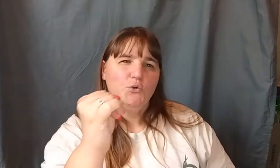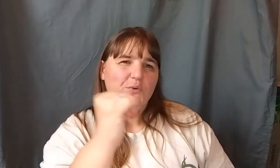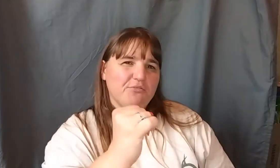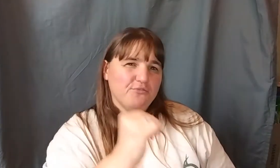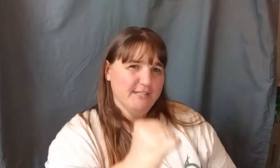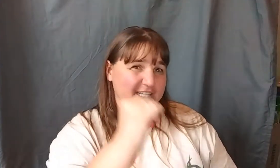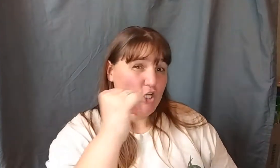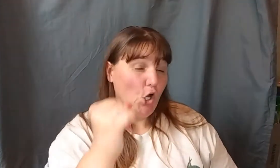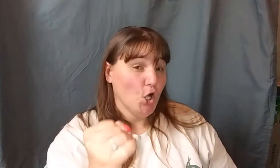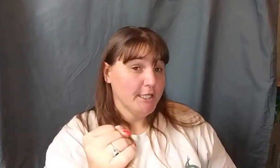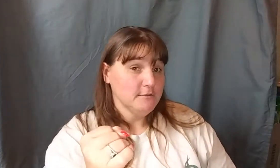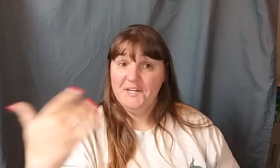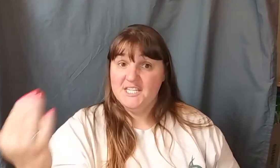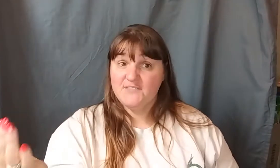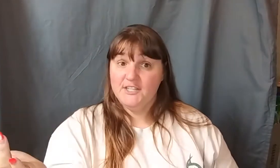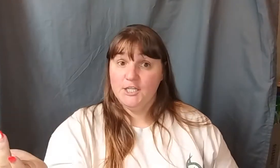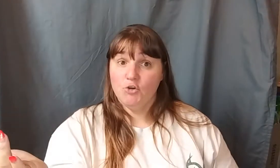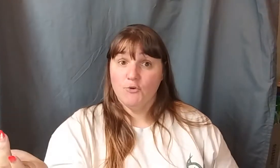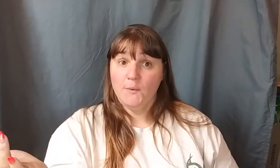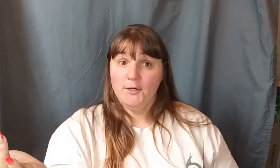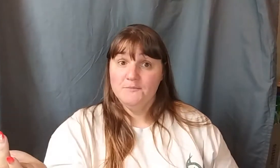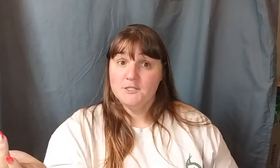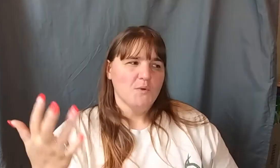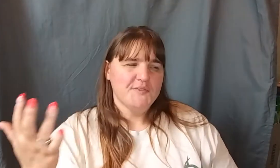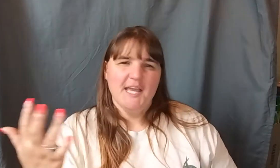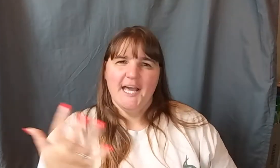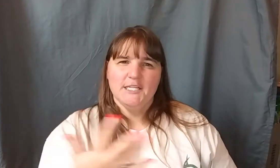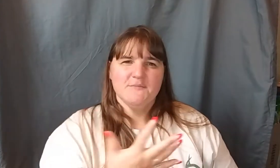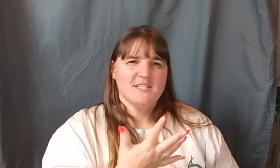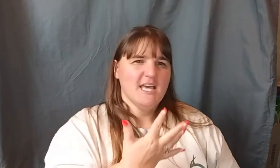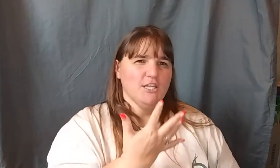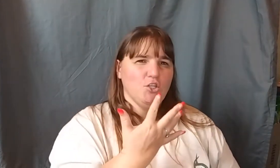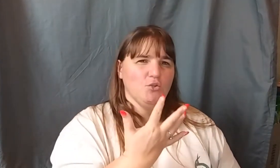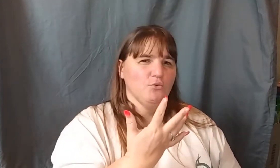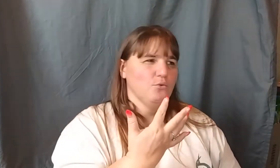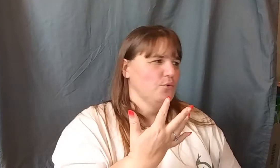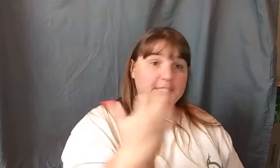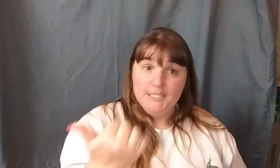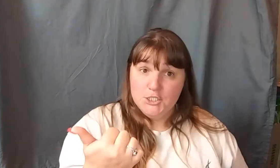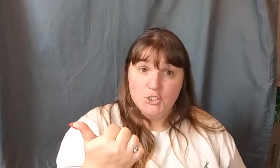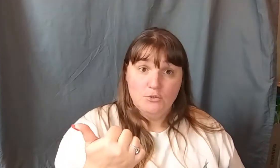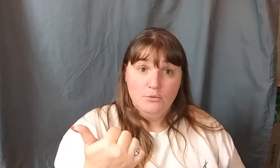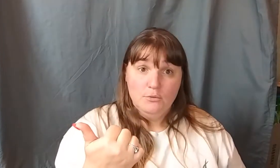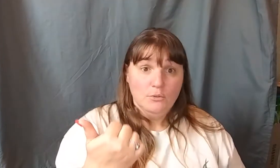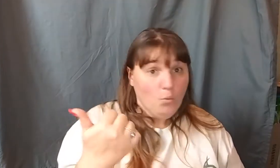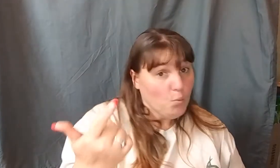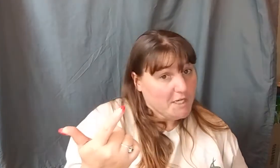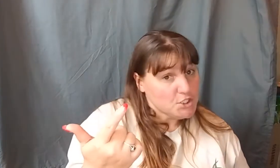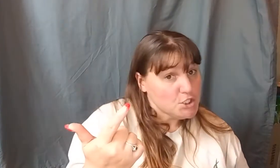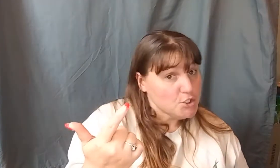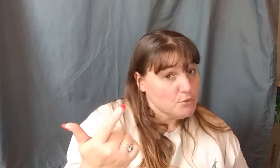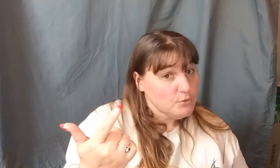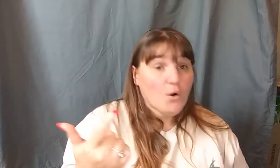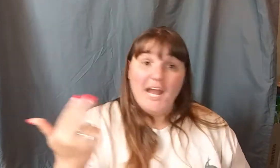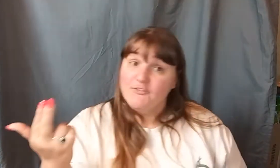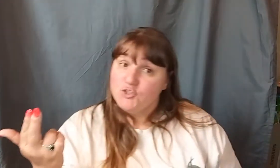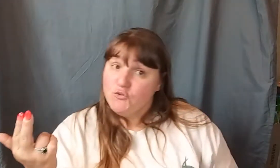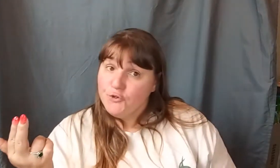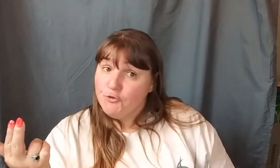reflect on when he is feeling overwhelmed with the items that you need to do, want to do, or have to do for your